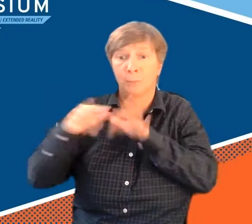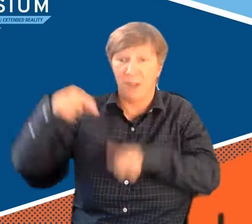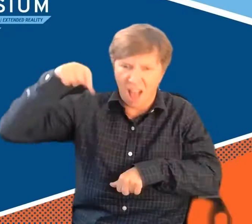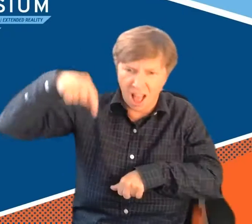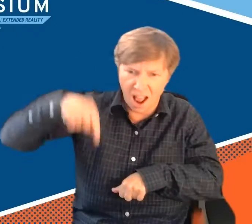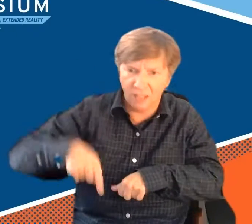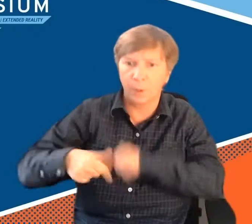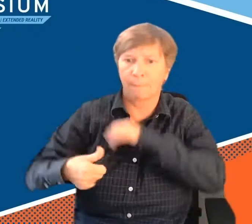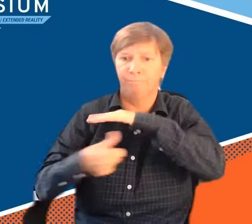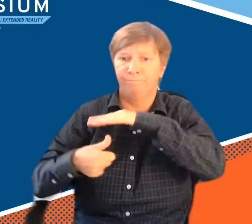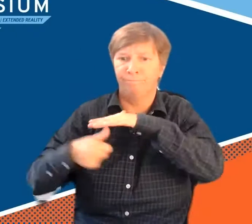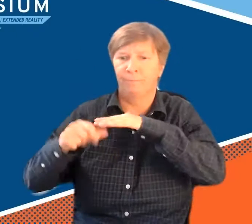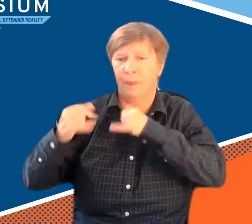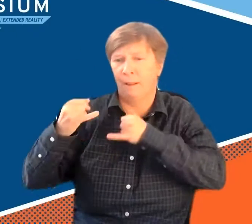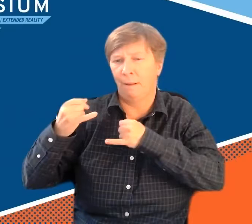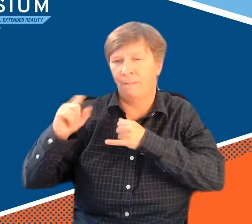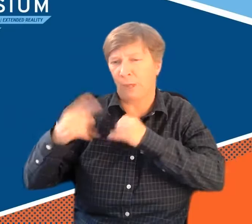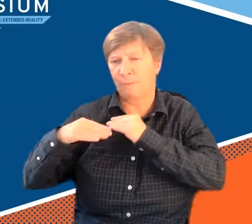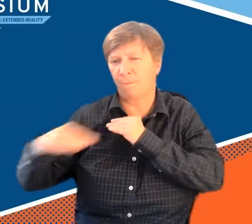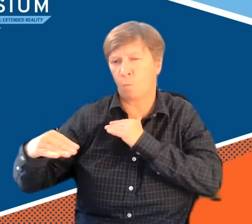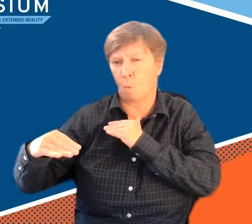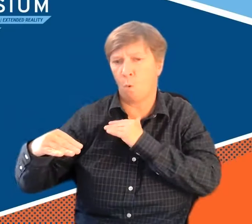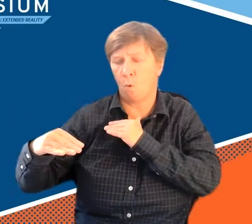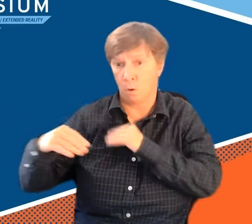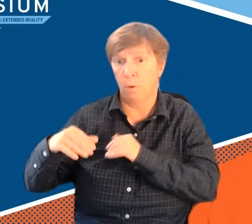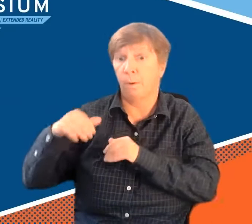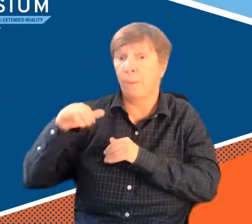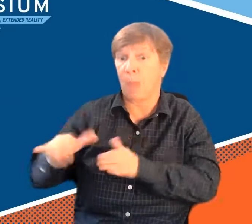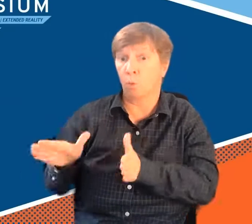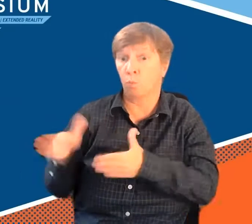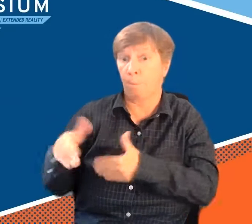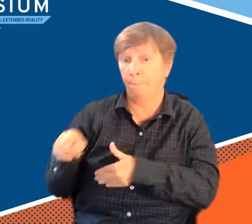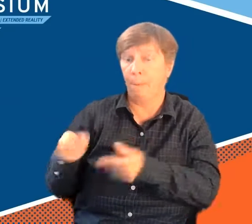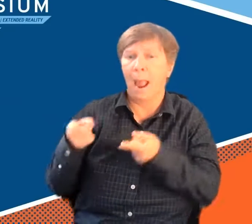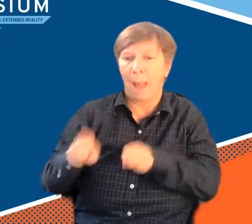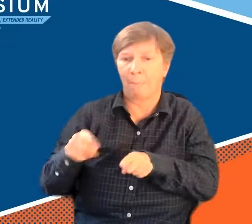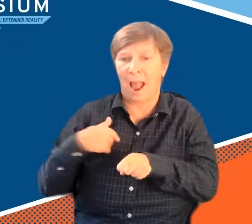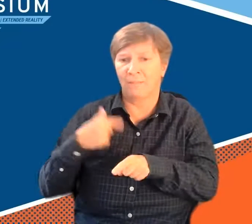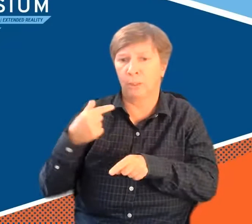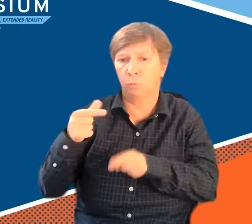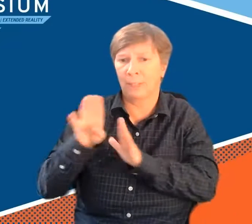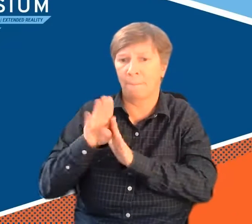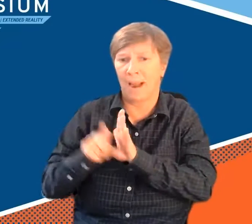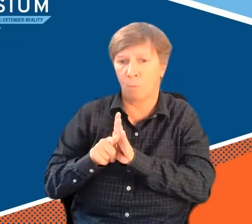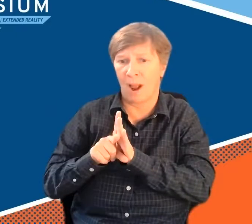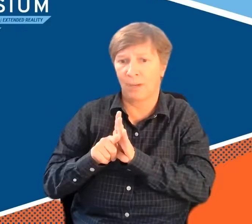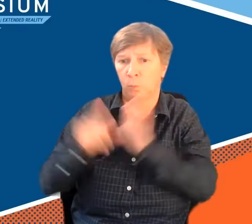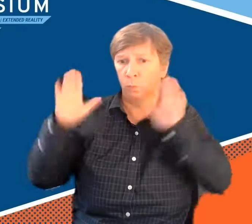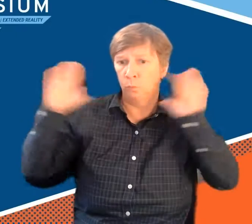I've been presenting on the fourth floor and the interpreter is housed in the first floor in the basement. In that